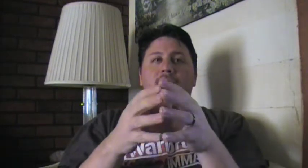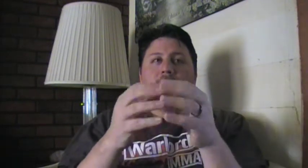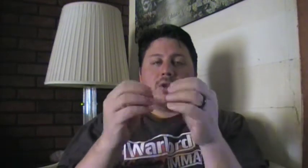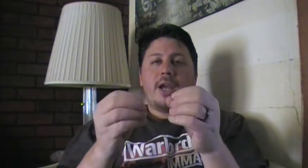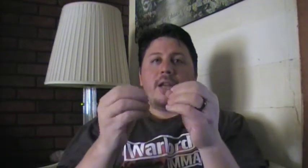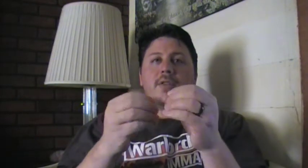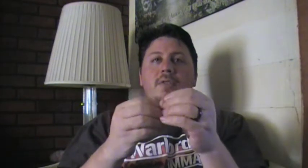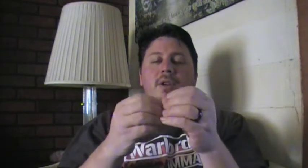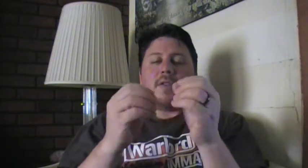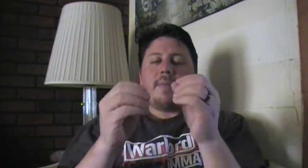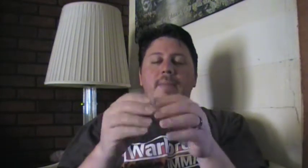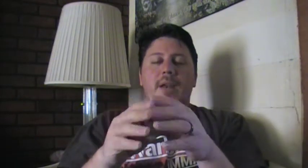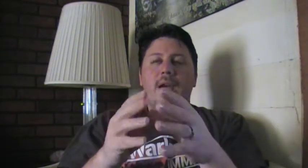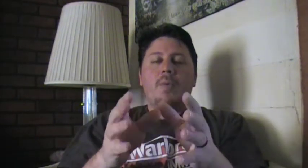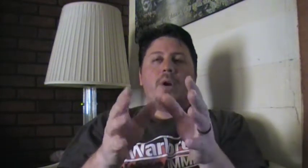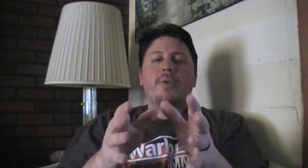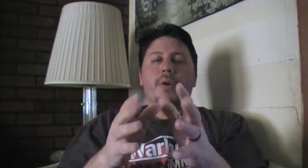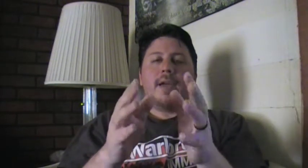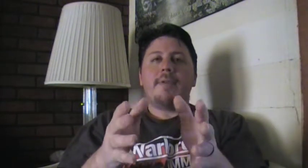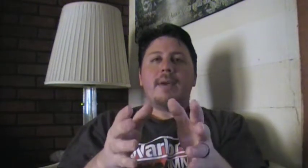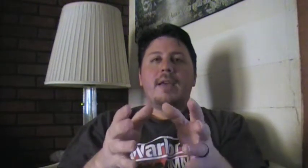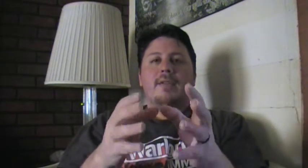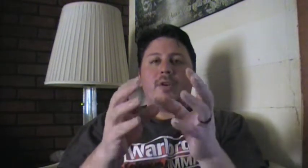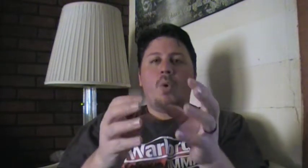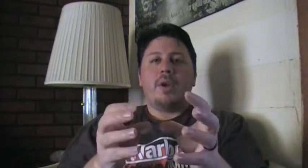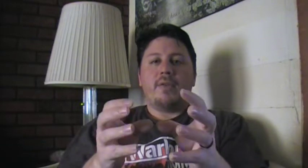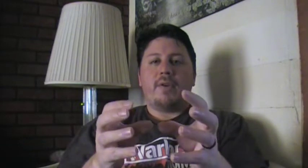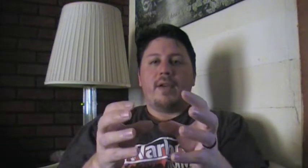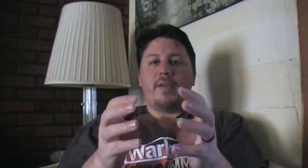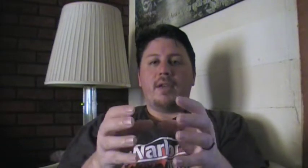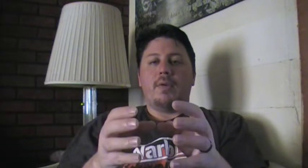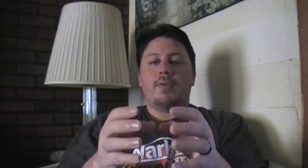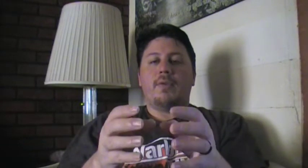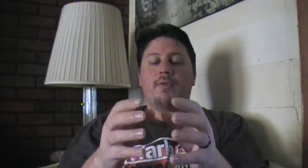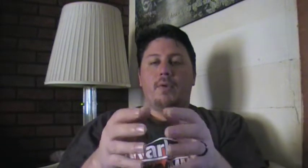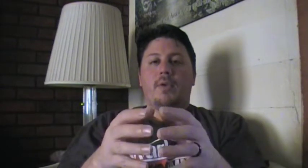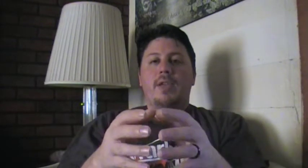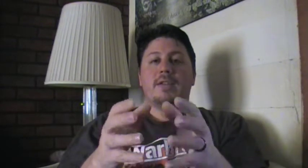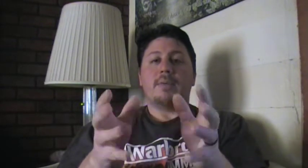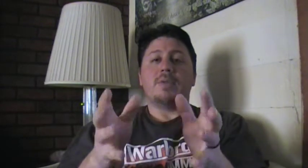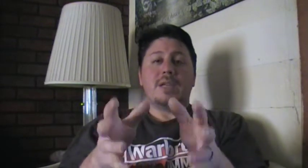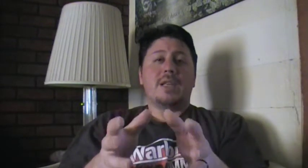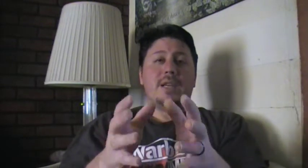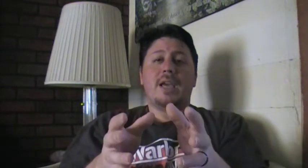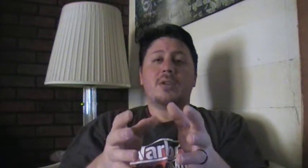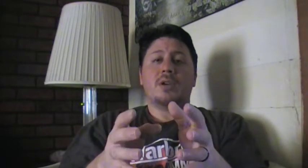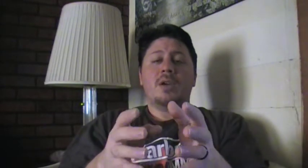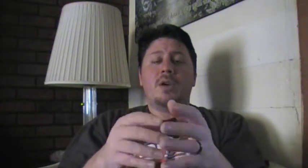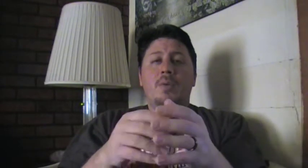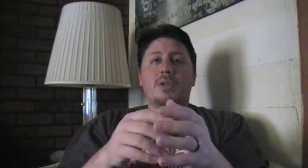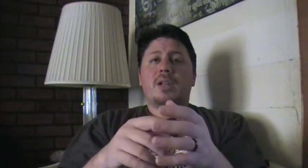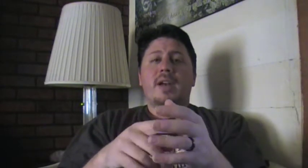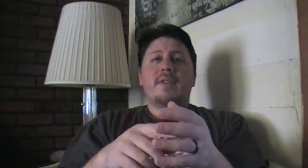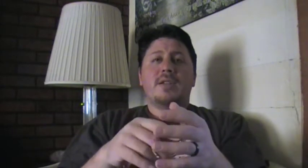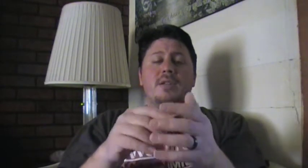the training concerned? Because MMA now, we all know MMA is a coin phrase they use for things that you see in the cage, which a lot of it is